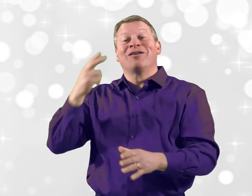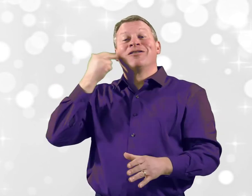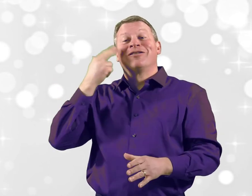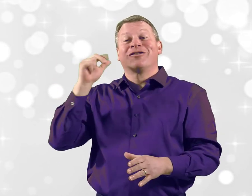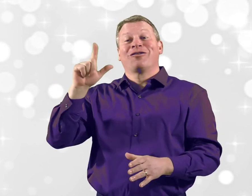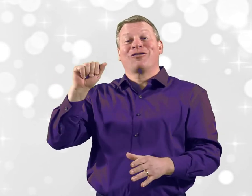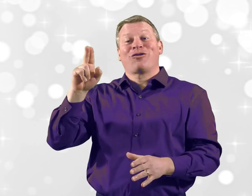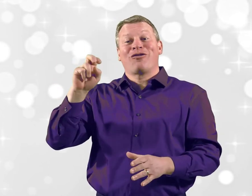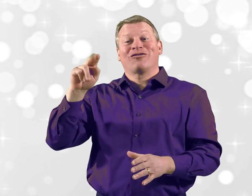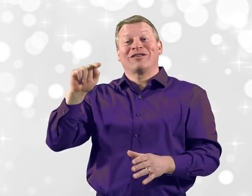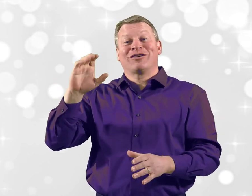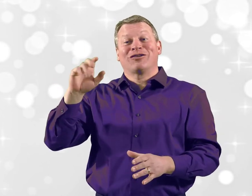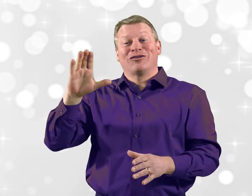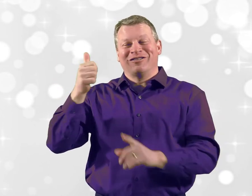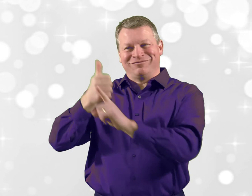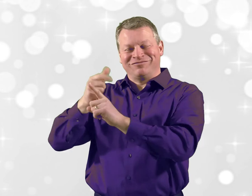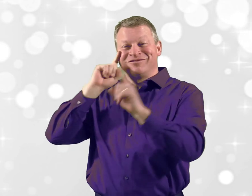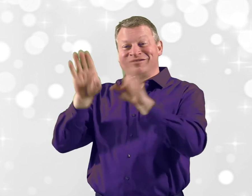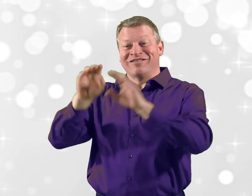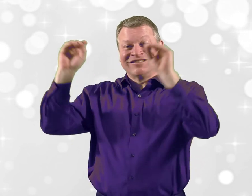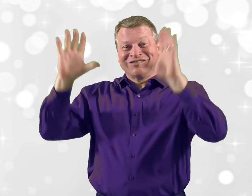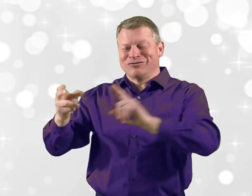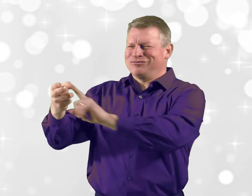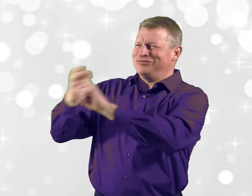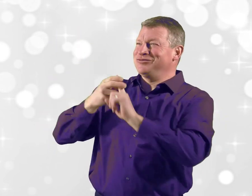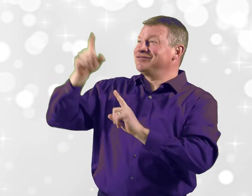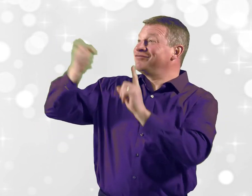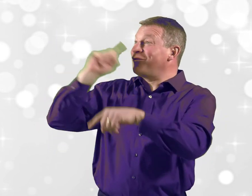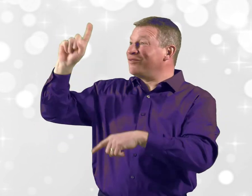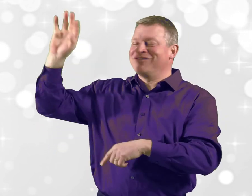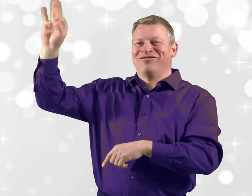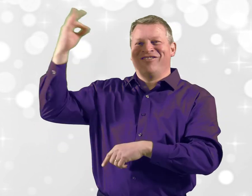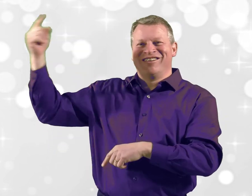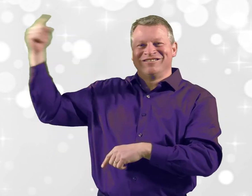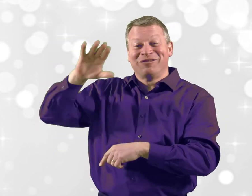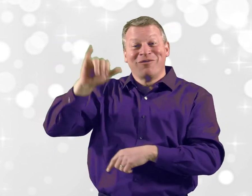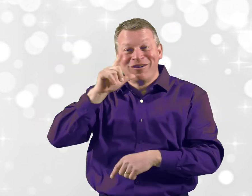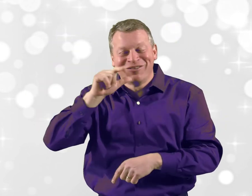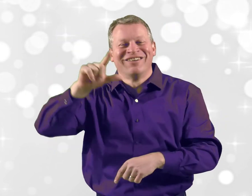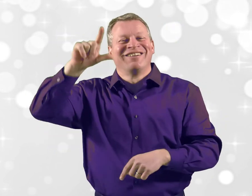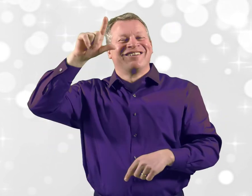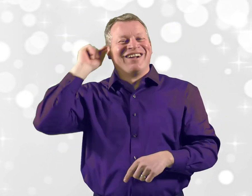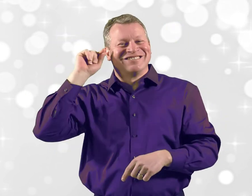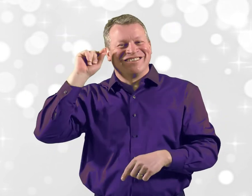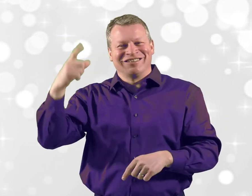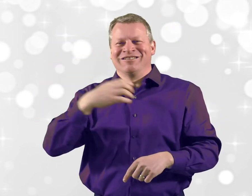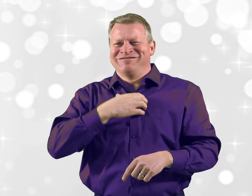participate in society. Laurent Clerc, a Deaf teacher, recruited from France by Gallaudet,